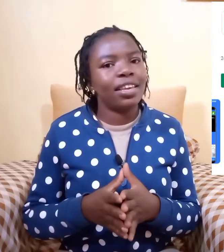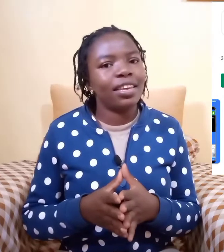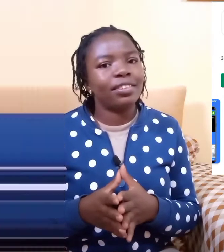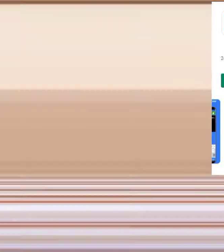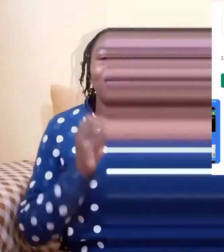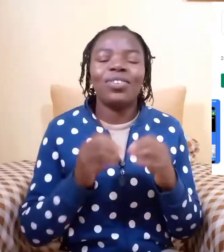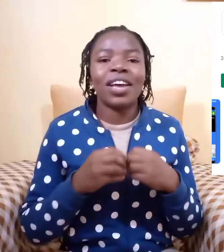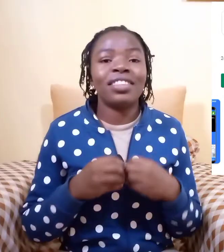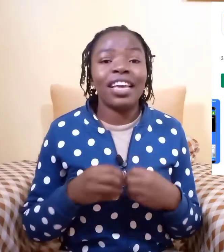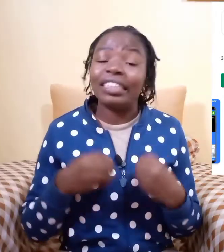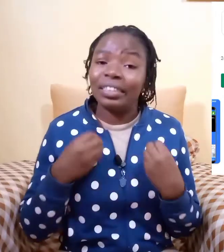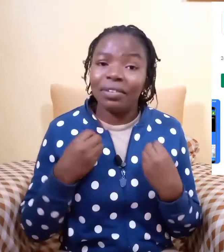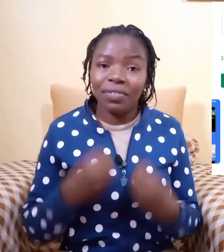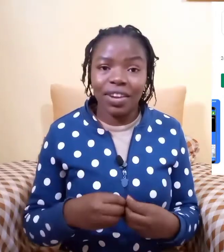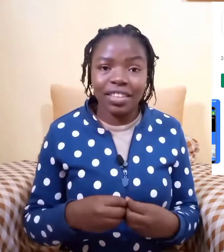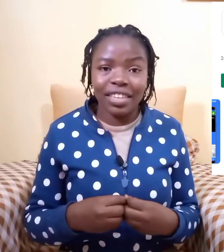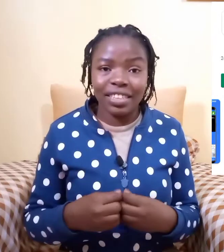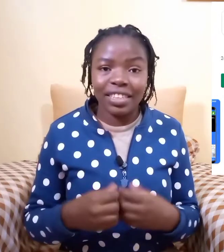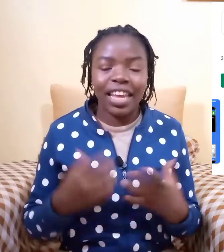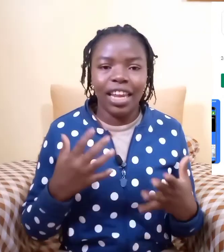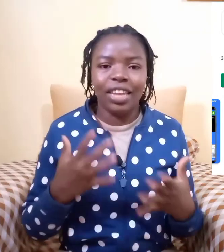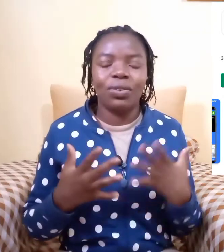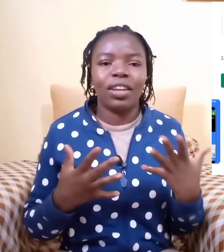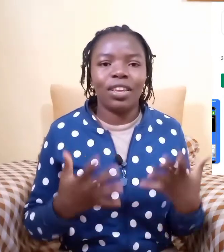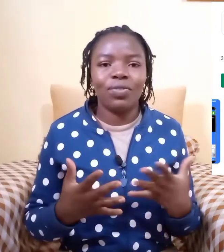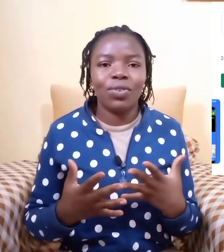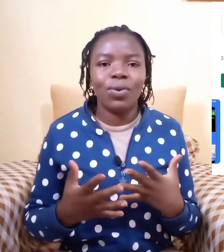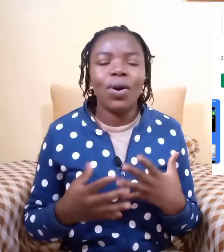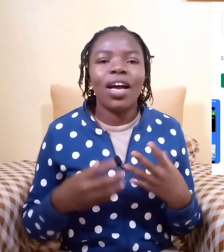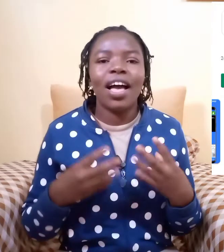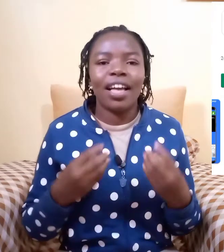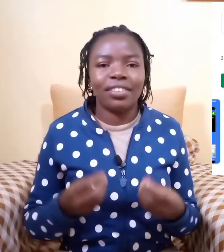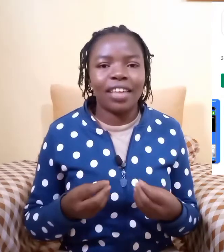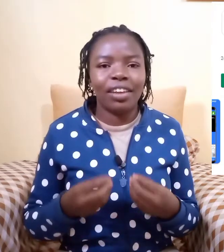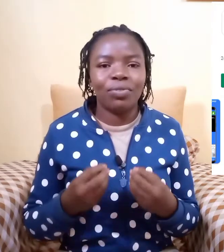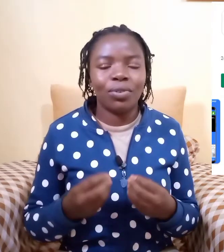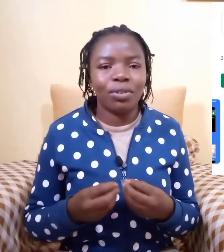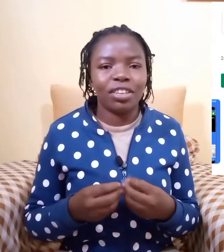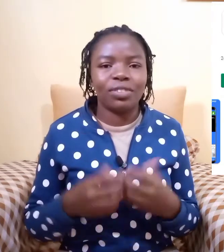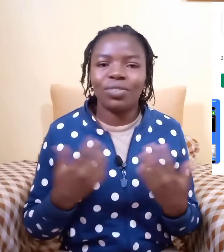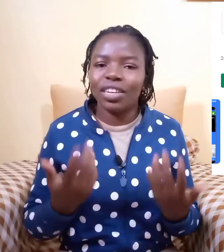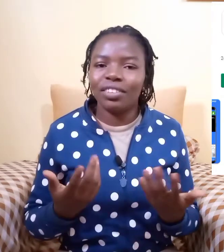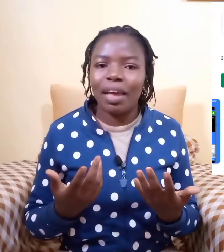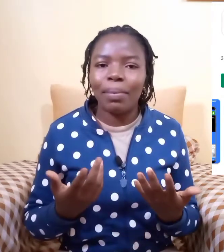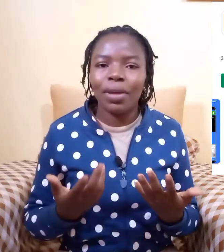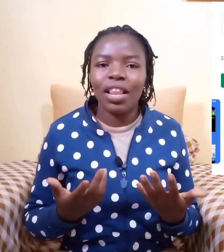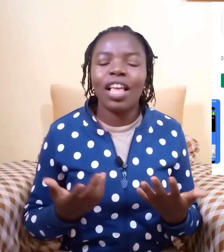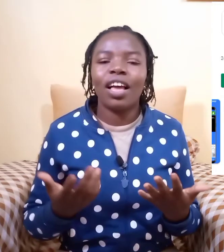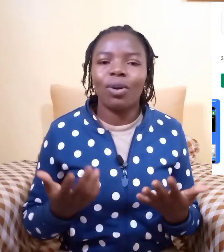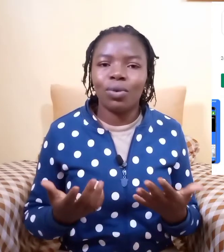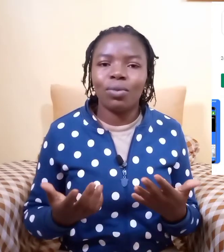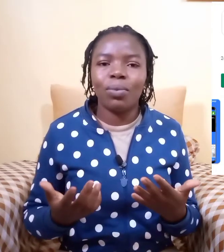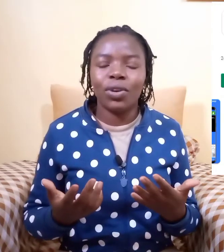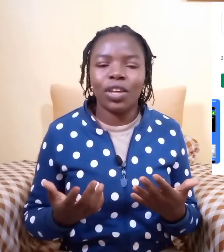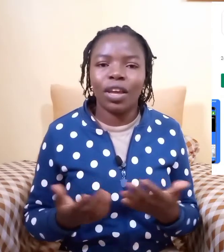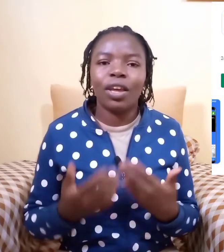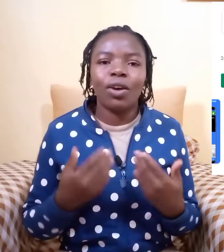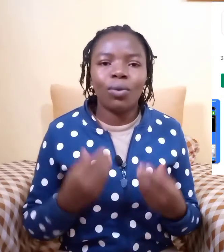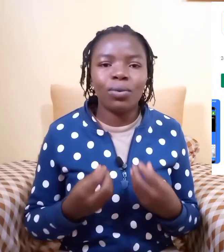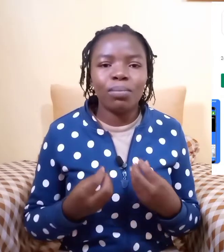is you can search phrases and it will give you a sign for read for example good morning good